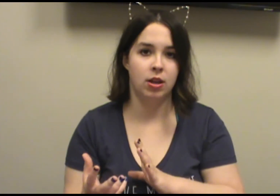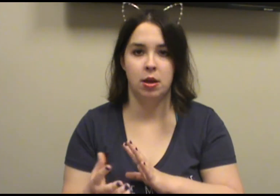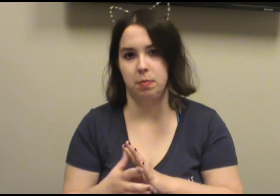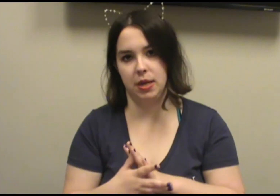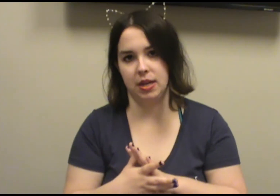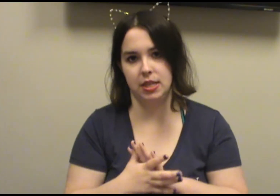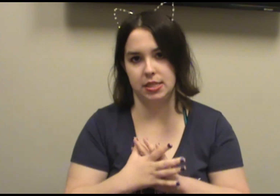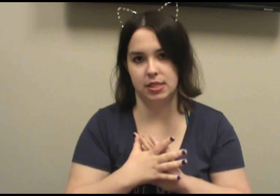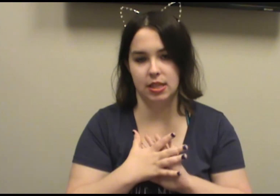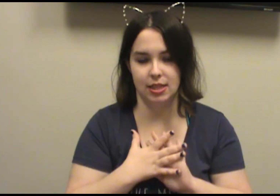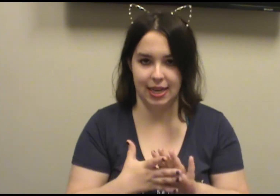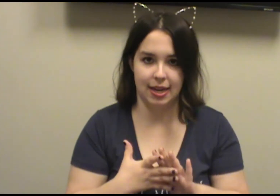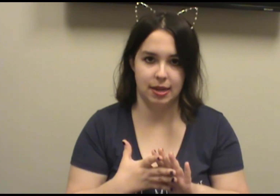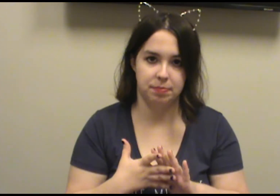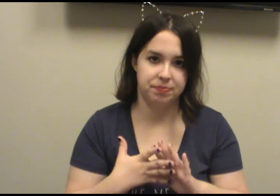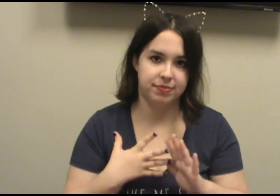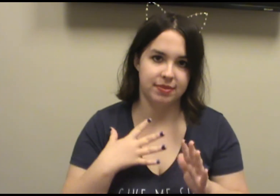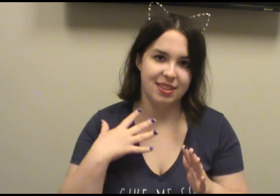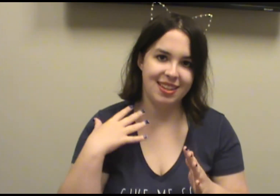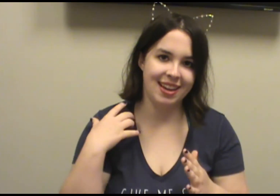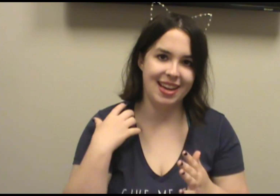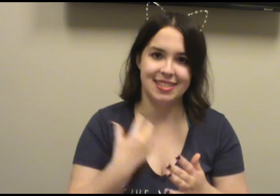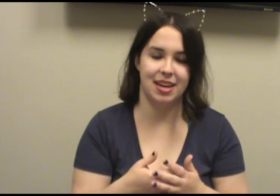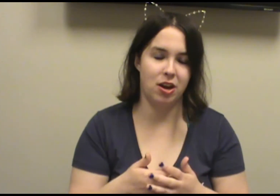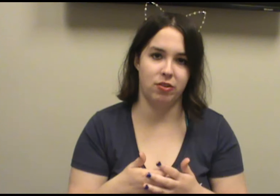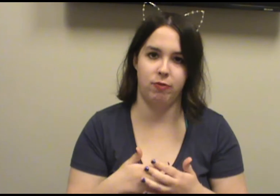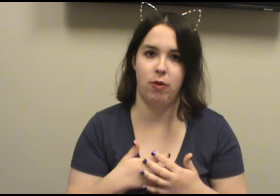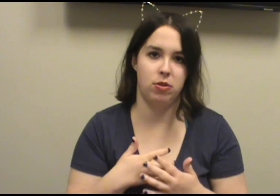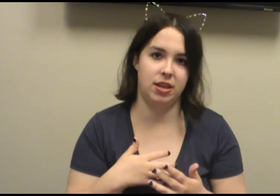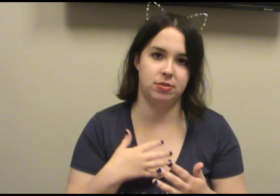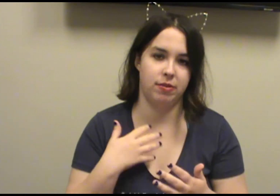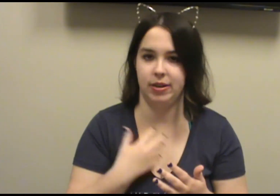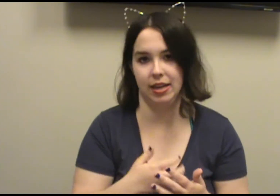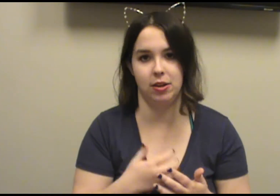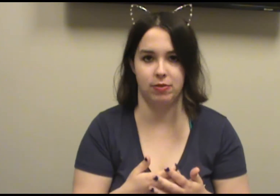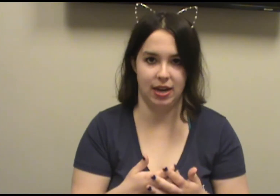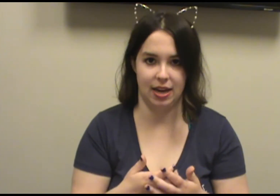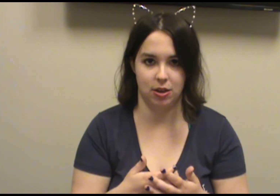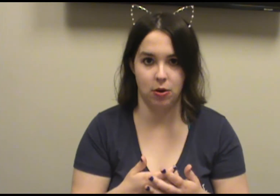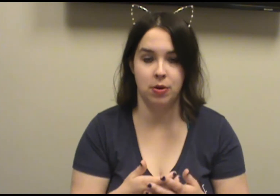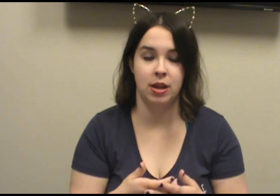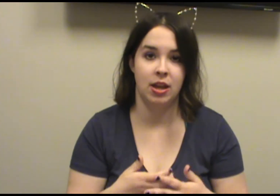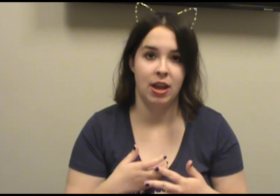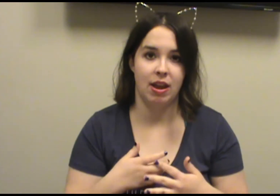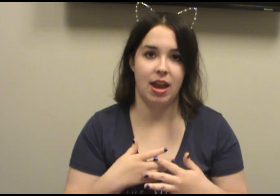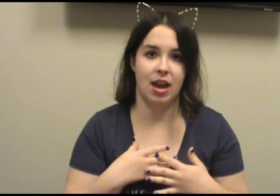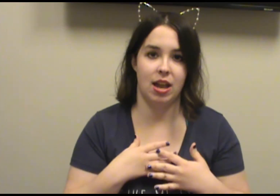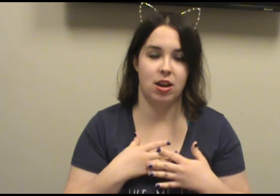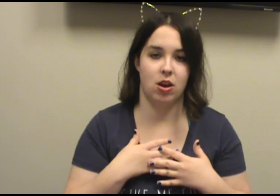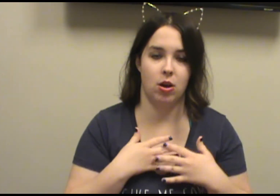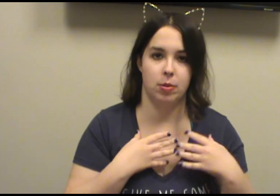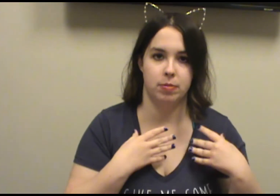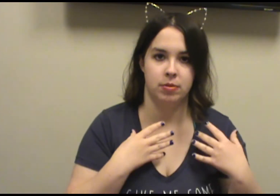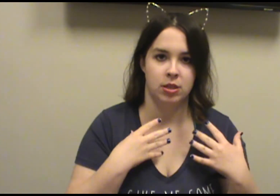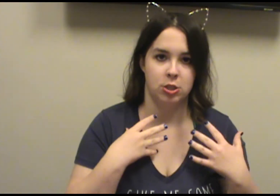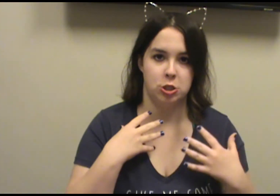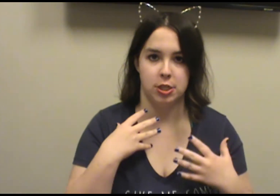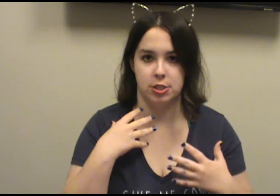because Lena is now fully sort of taking over Katko, and she's